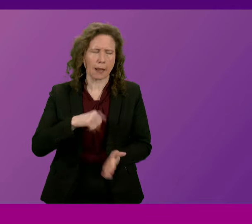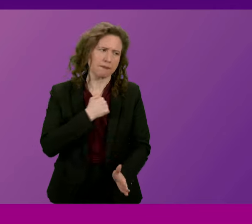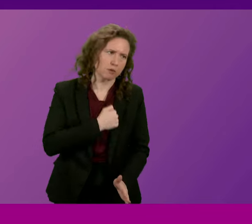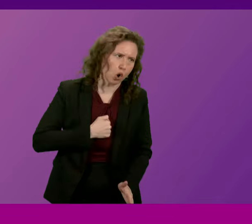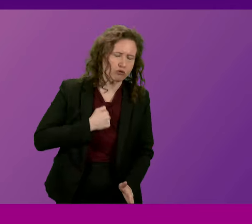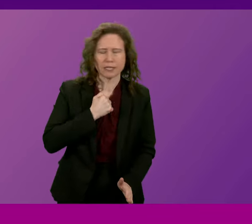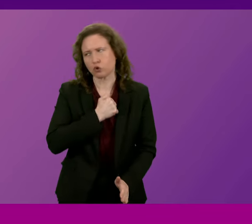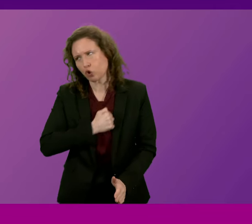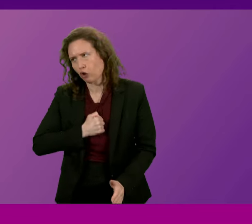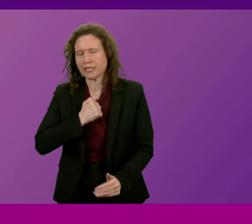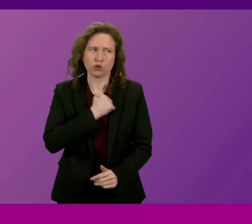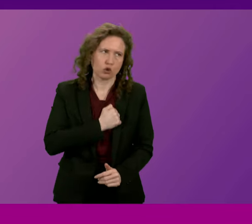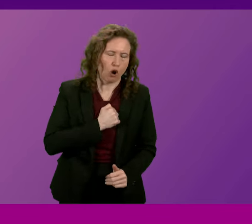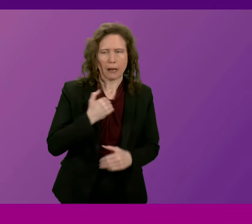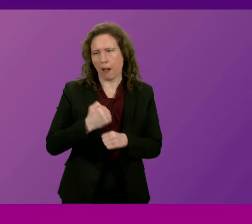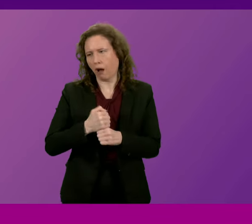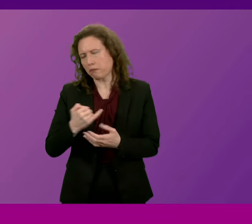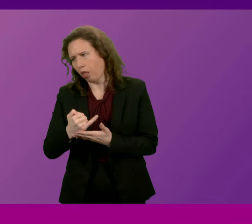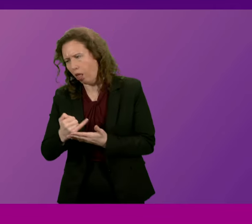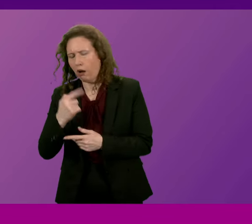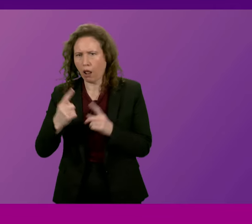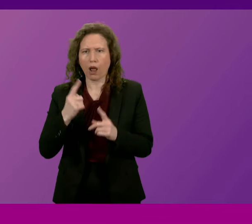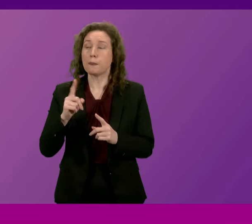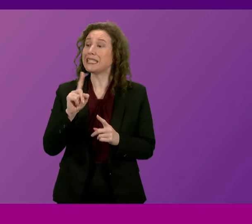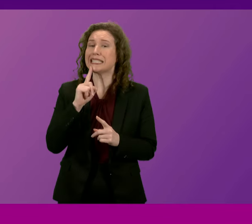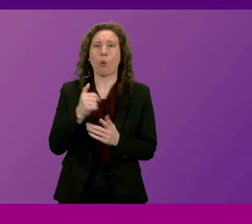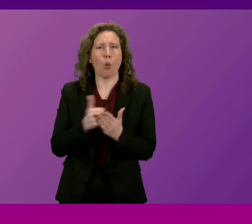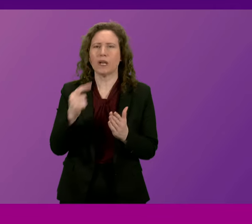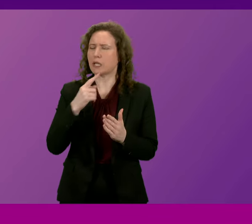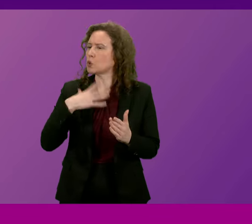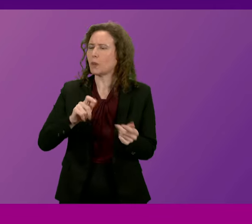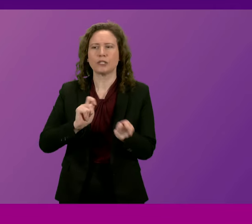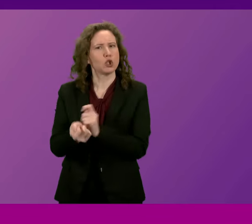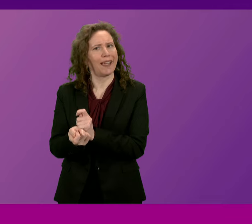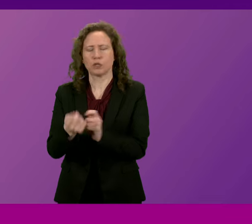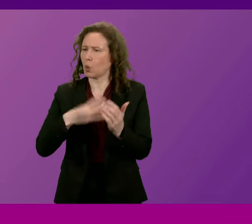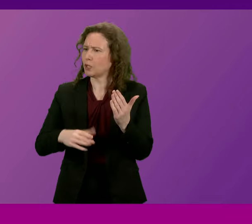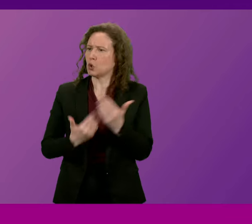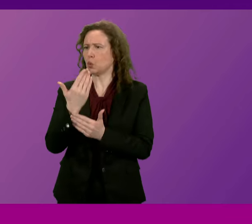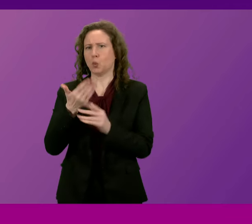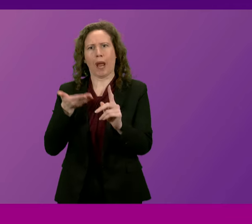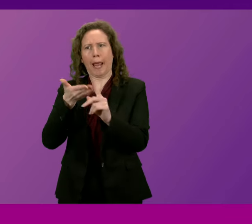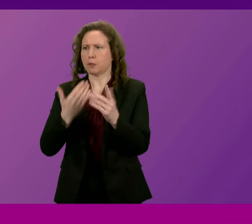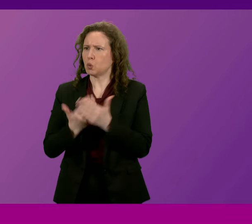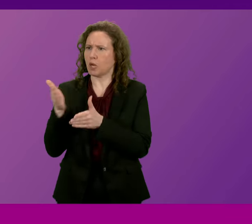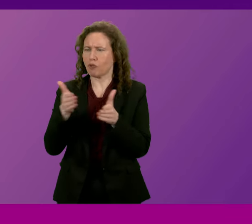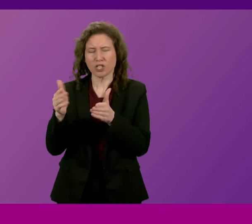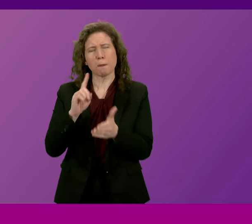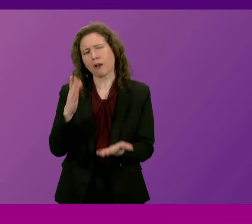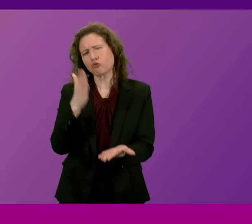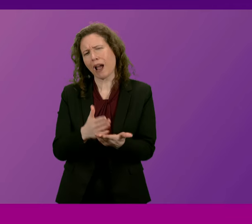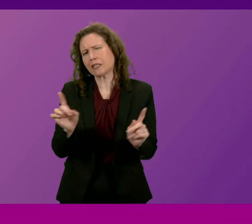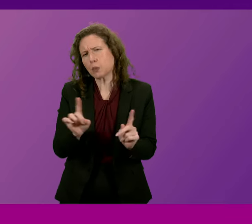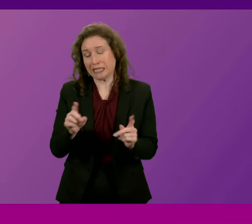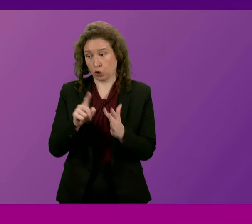for the performance of his government and he says there's no need for a new direction. Because the reality is that John Swinney and the SNP